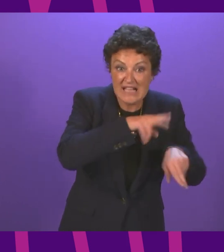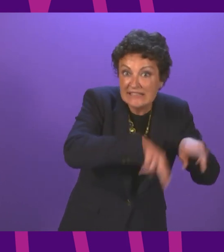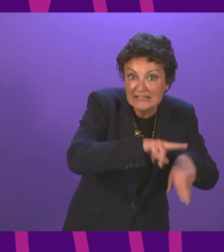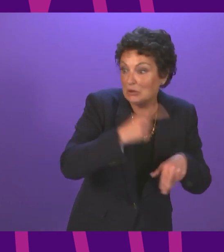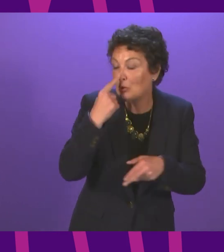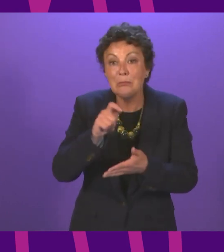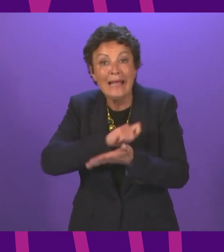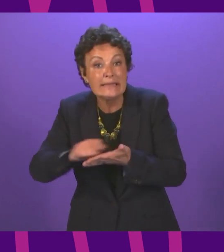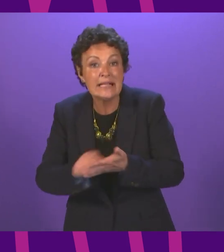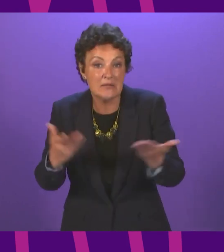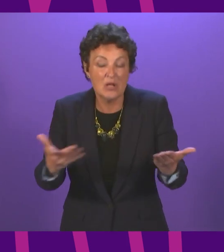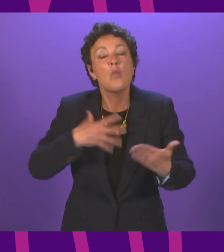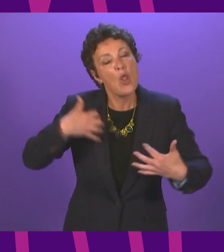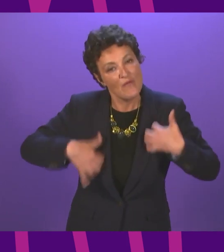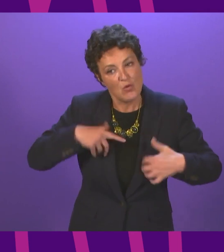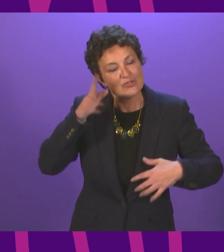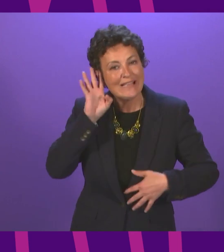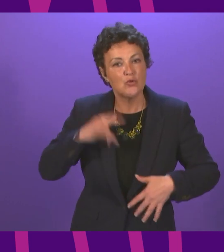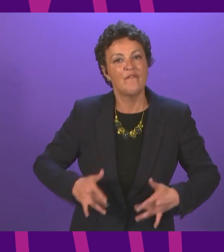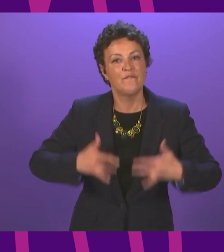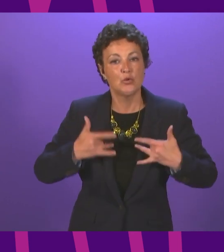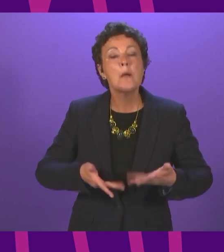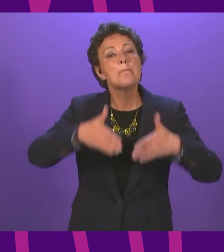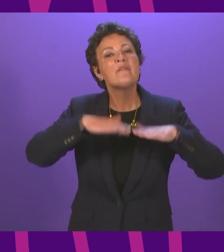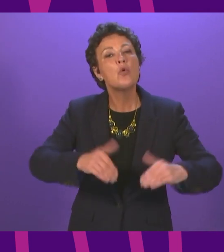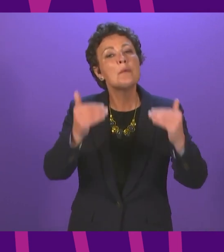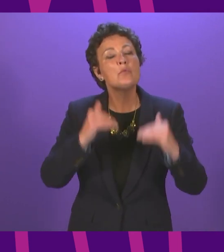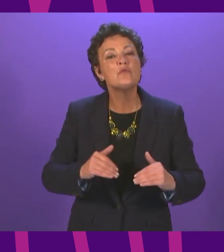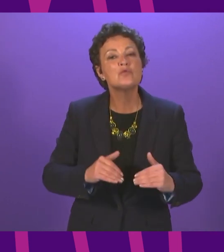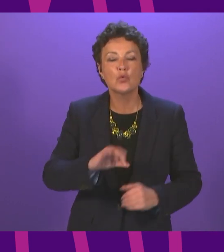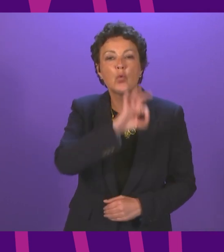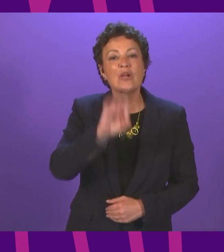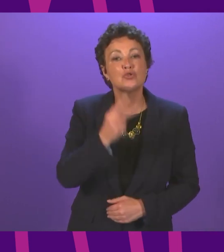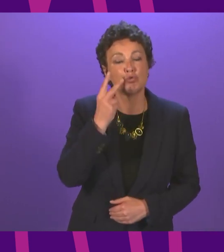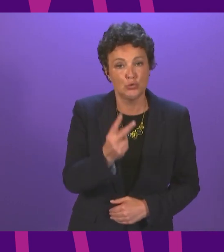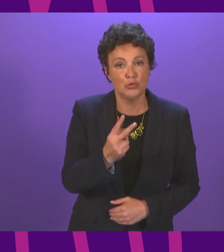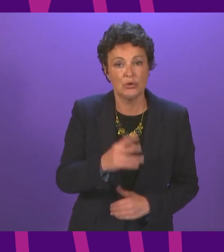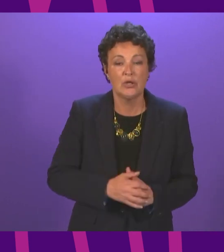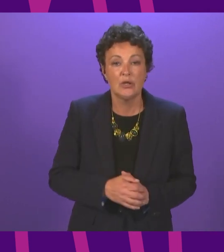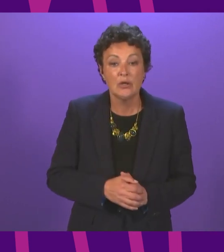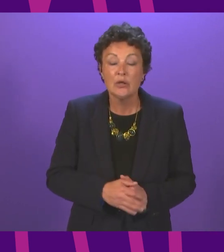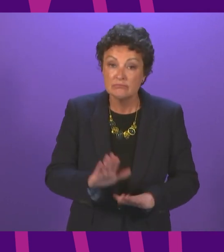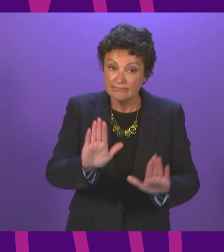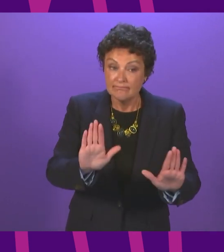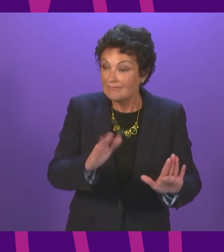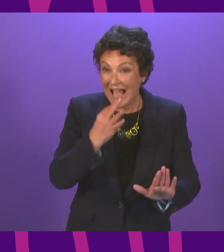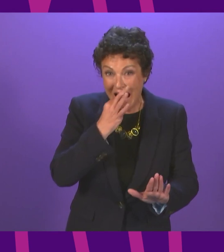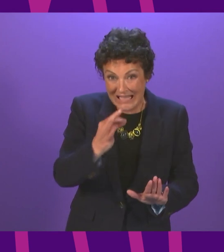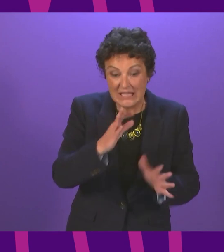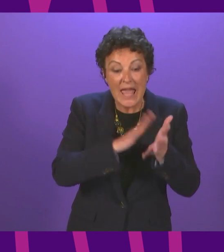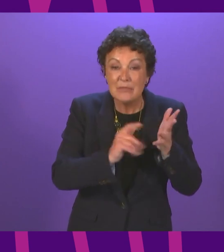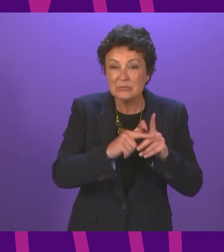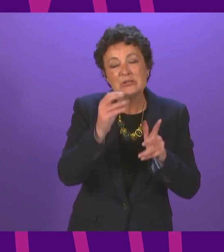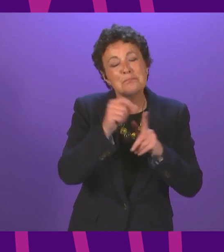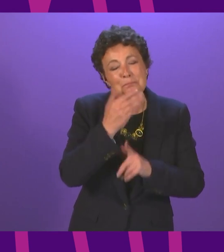across this parliament. Thank you. Before we move to question two, would ask members, wherever possible, to ask